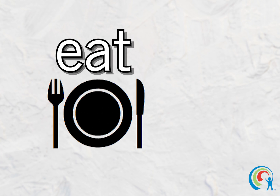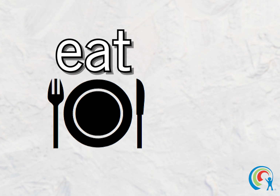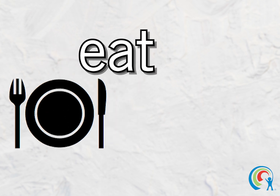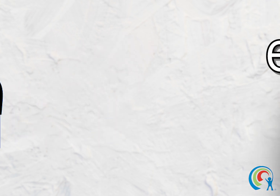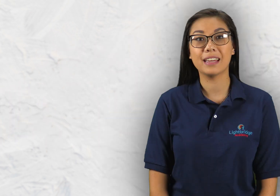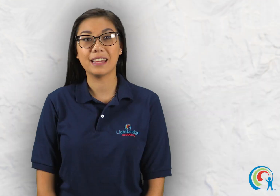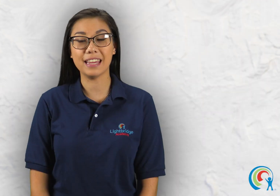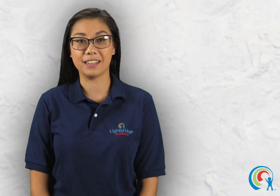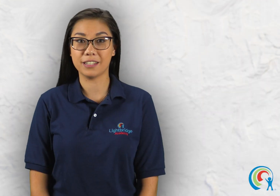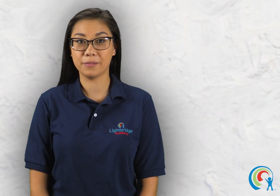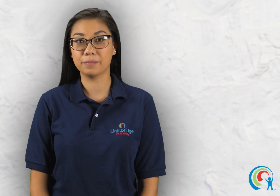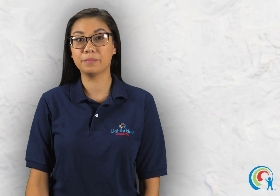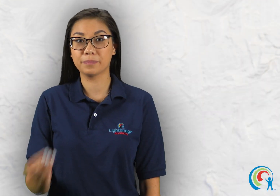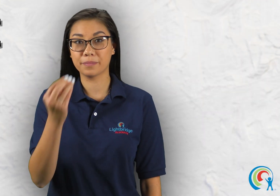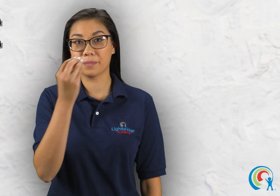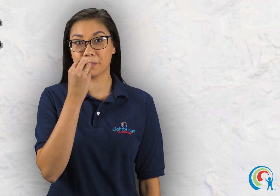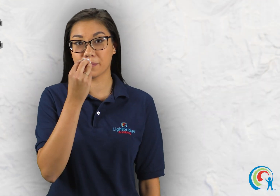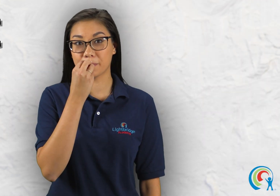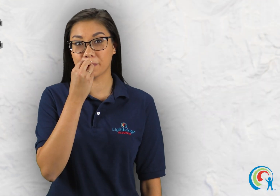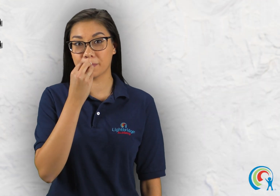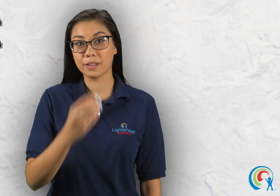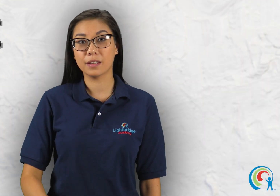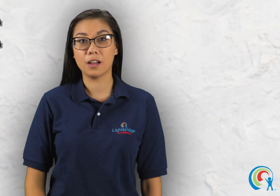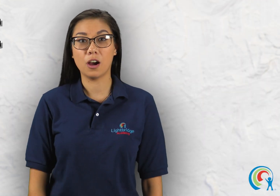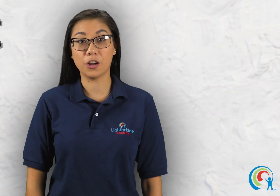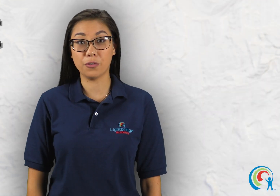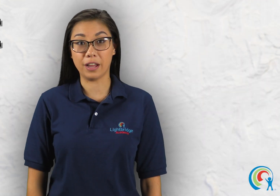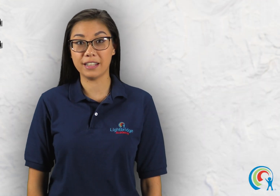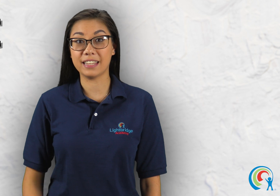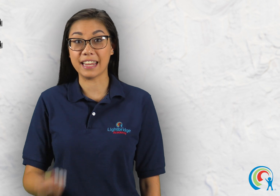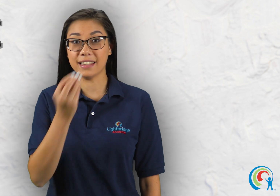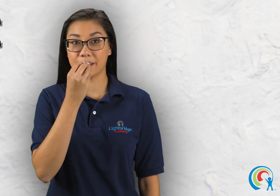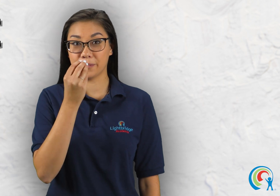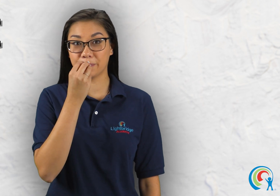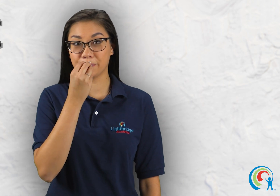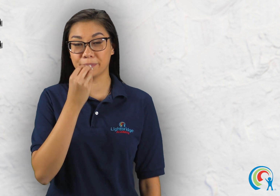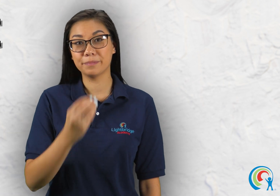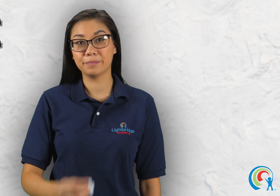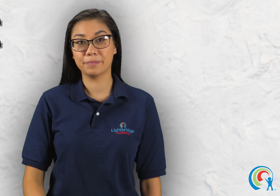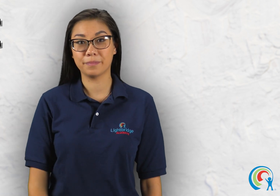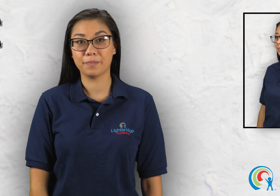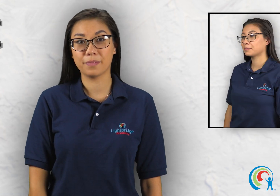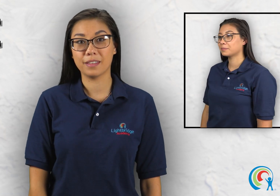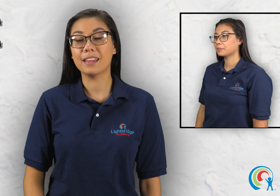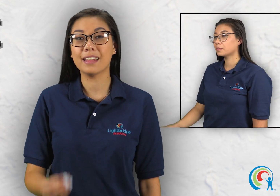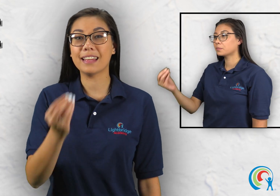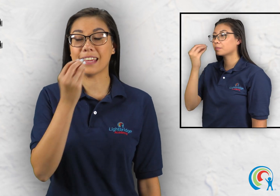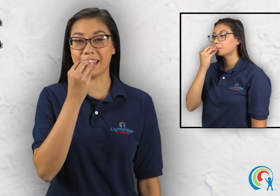eat eat are you ready to eat eat